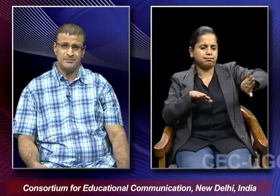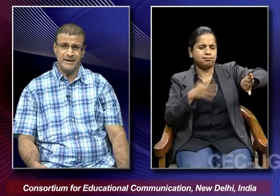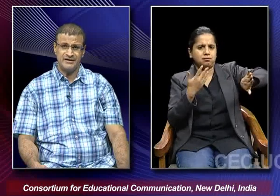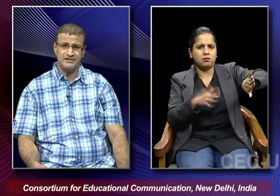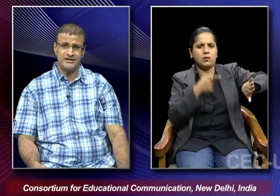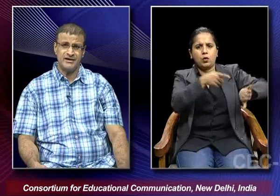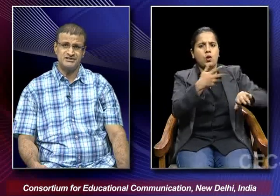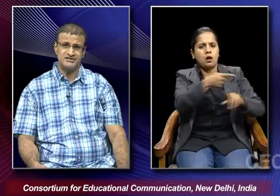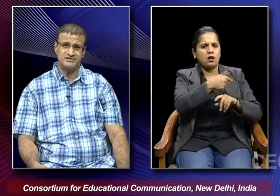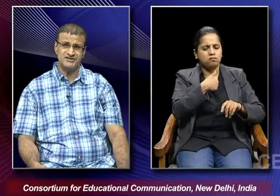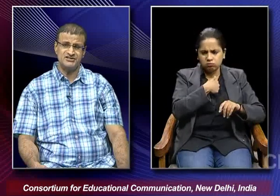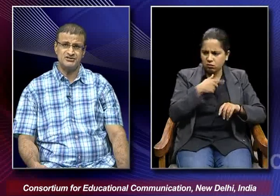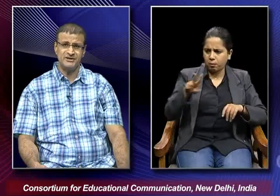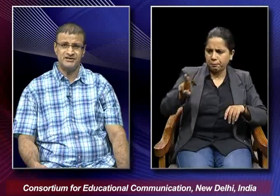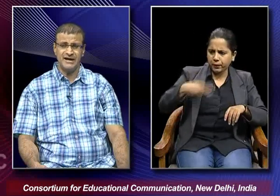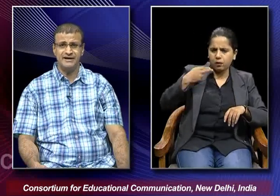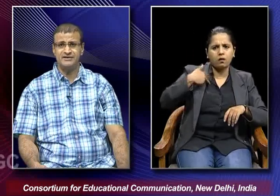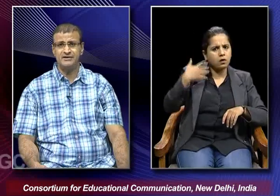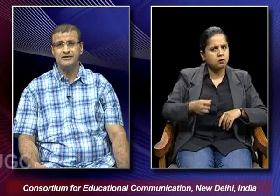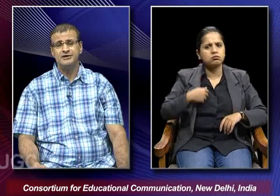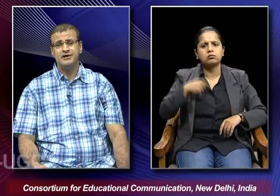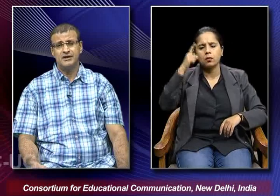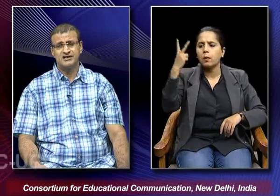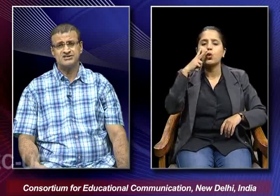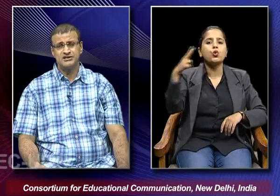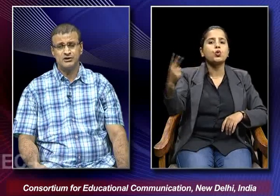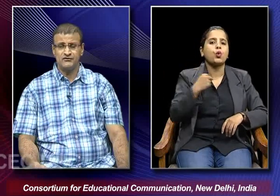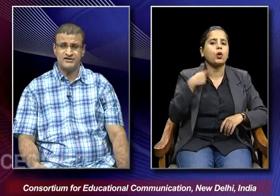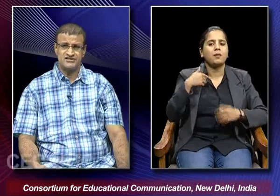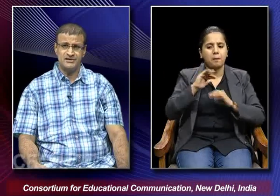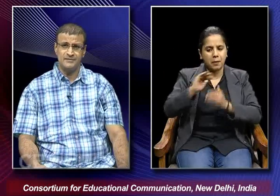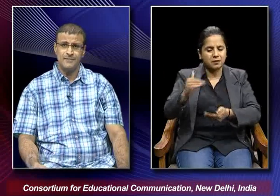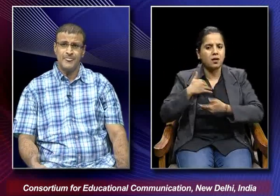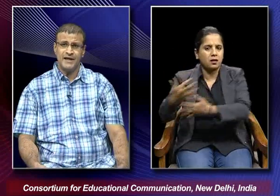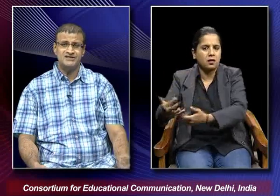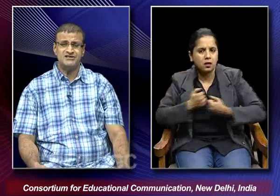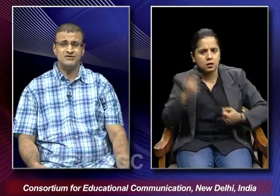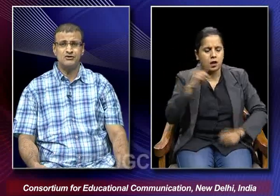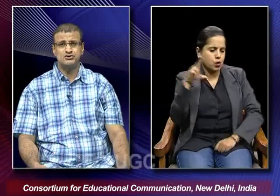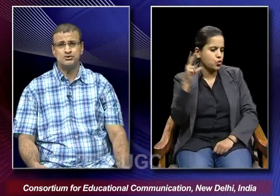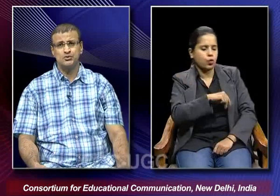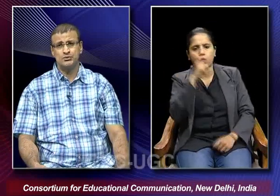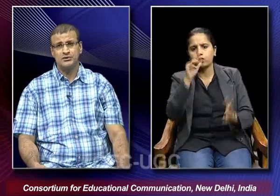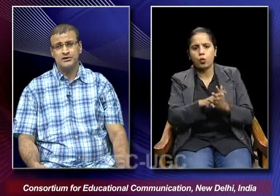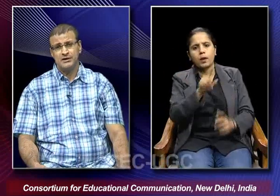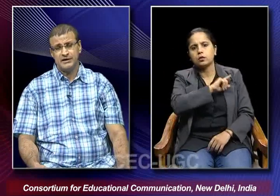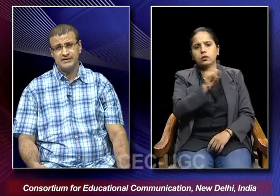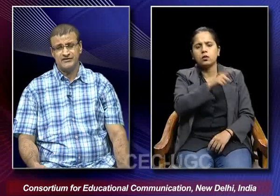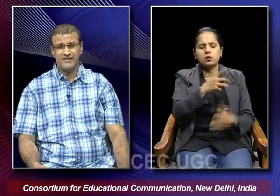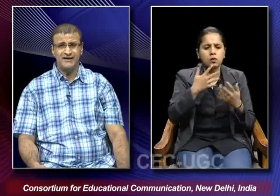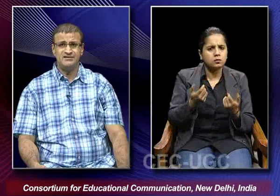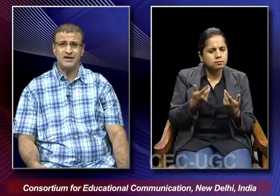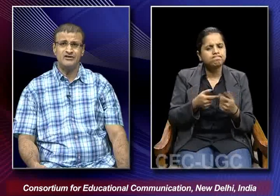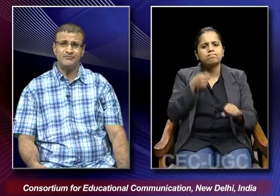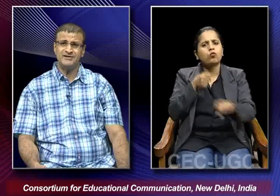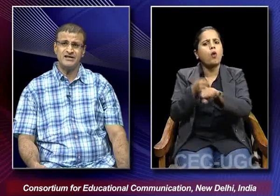a pirate and when she is being denied the custody of her son. And she wants to in a way